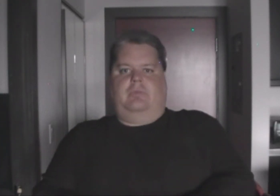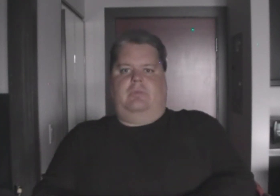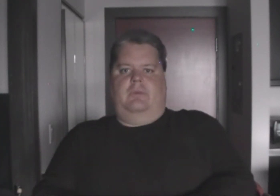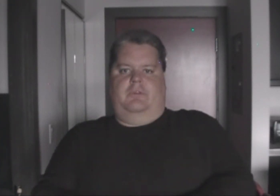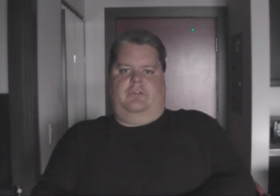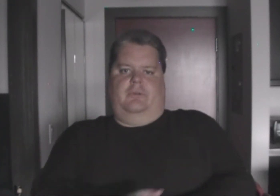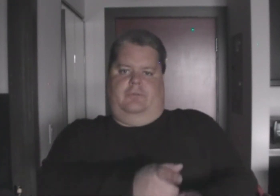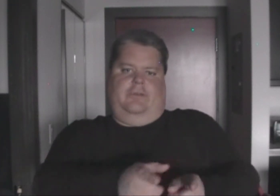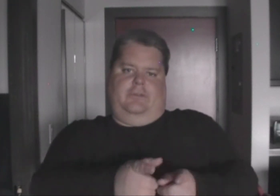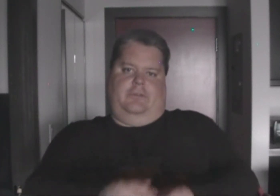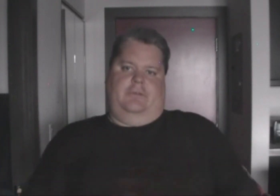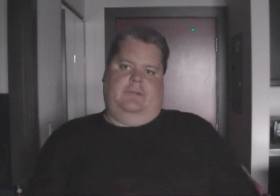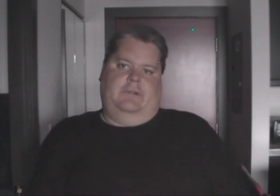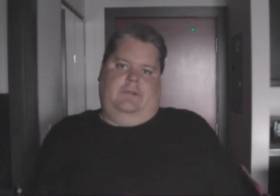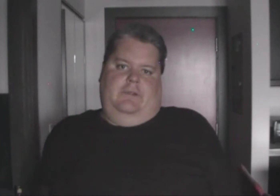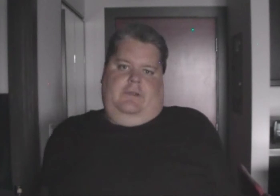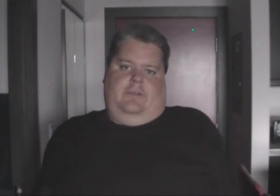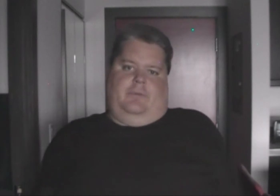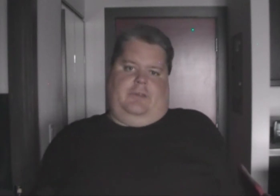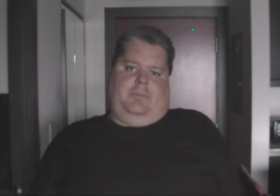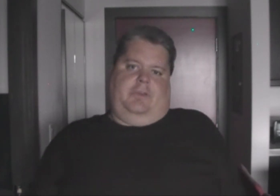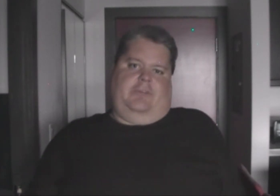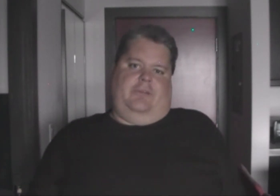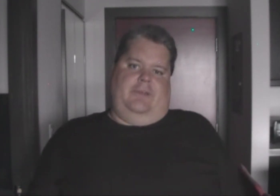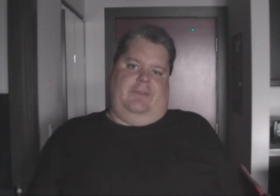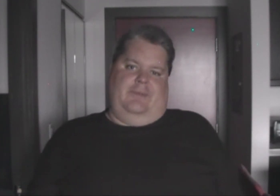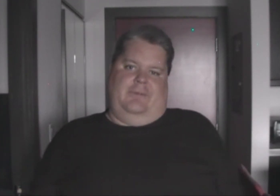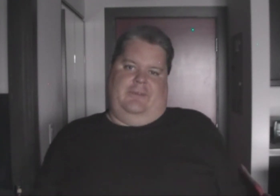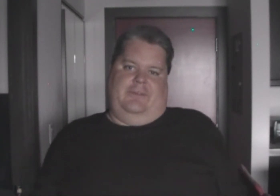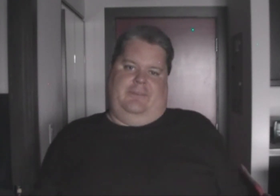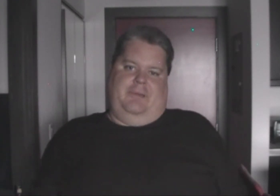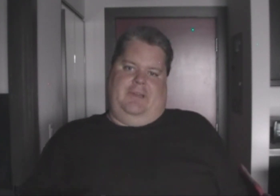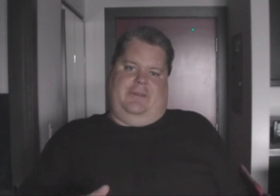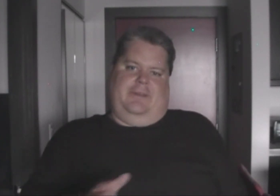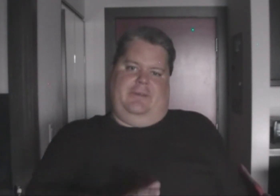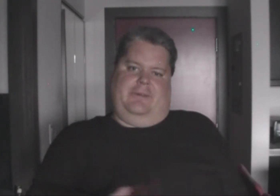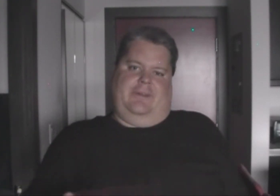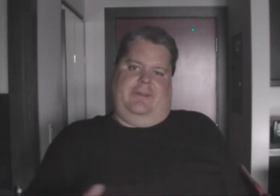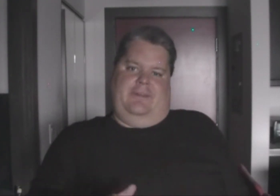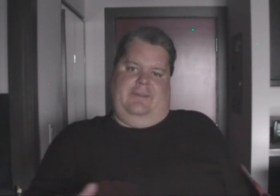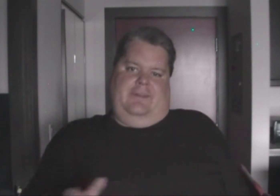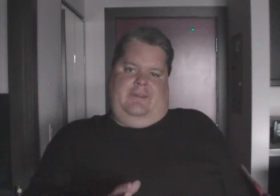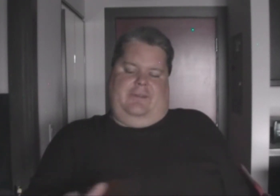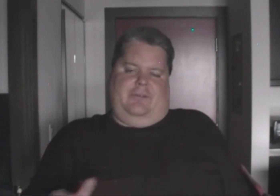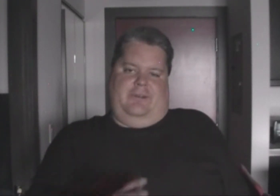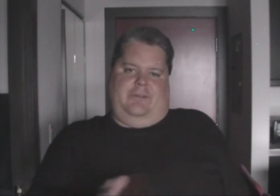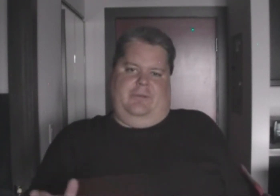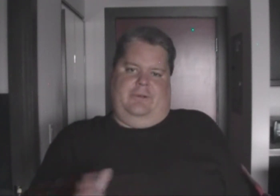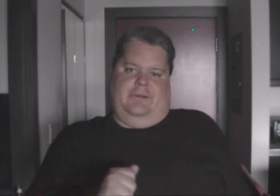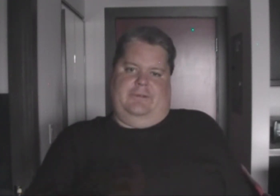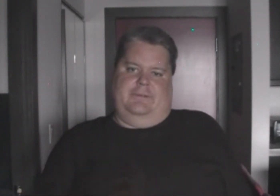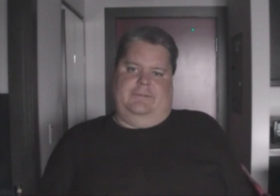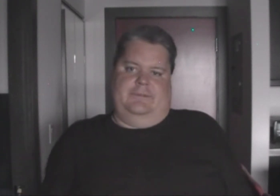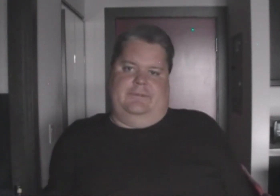which is an old-fashioned, it's almost like a police training thing, where you see bad guy, good guy, and you try to, uh, you know,